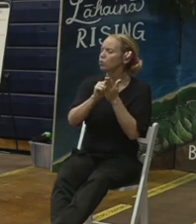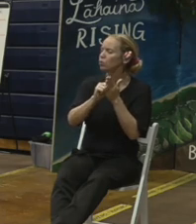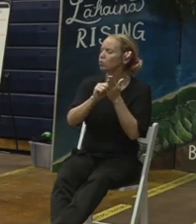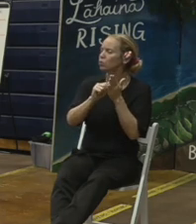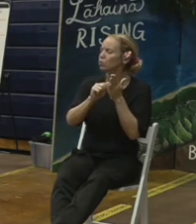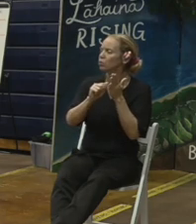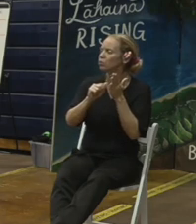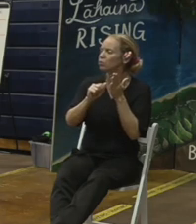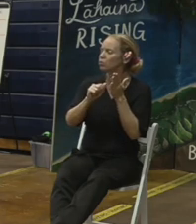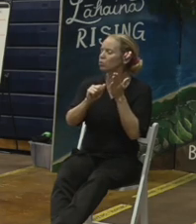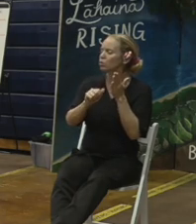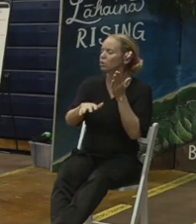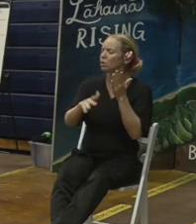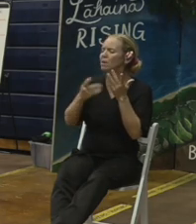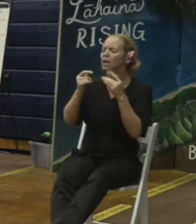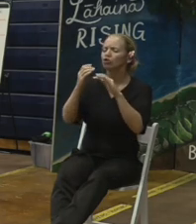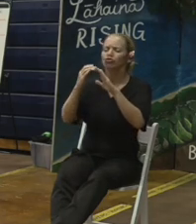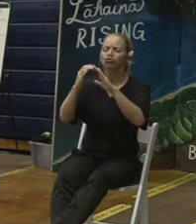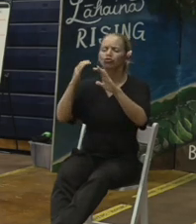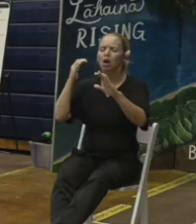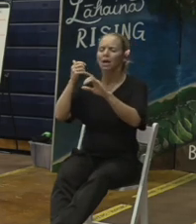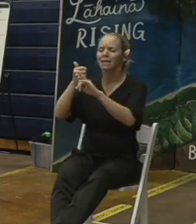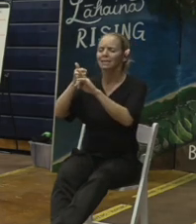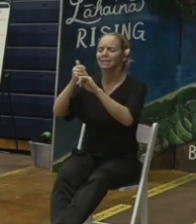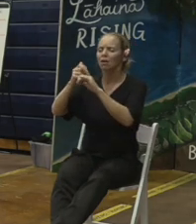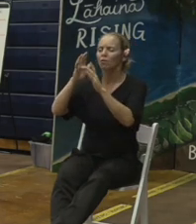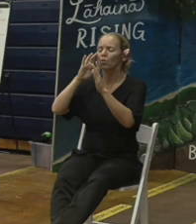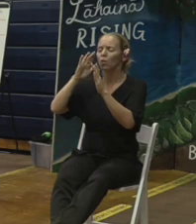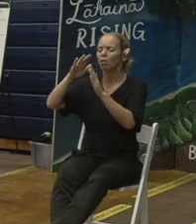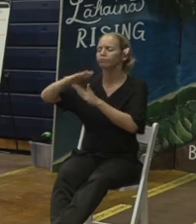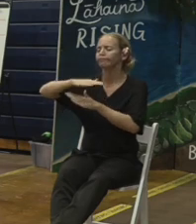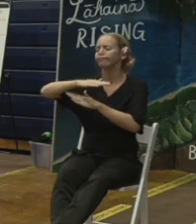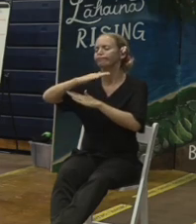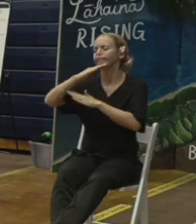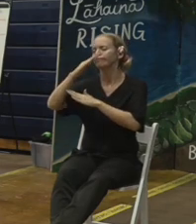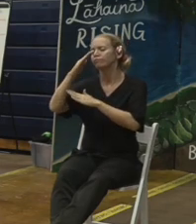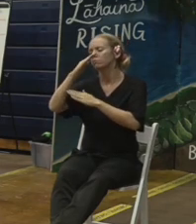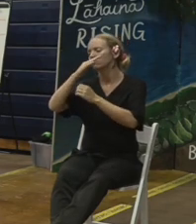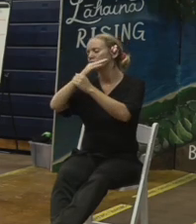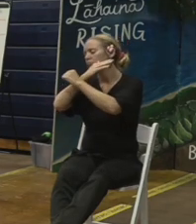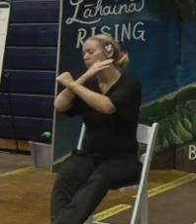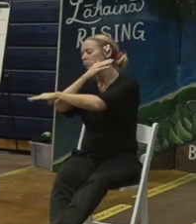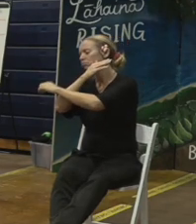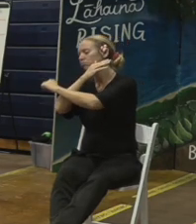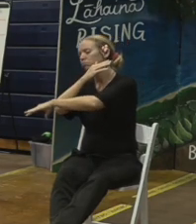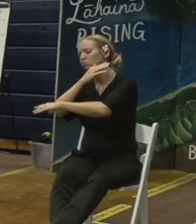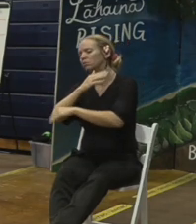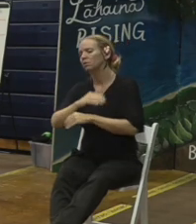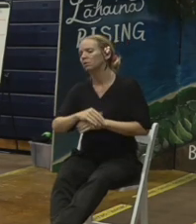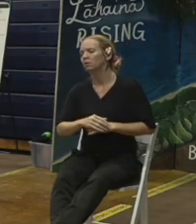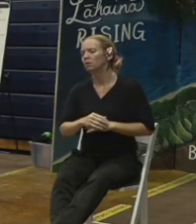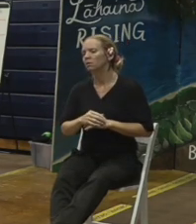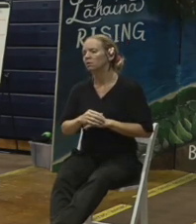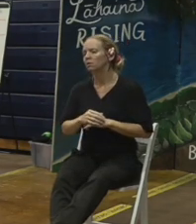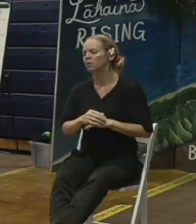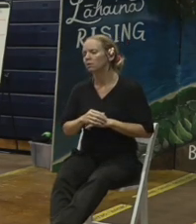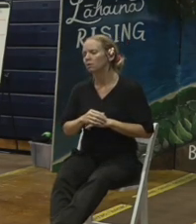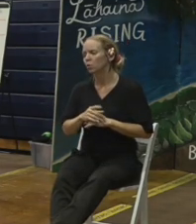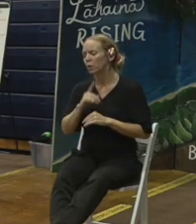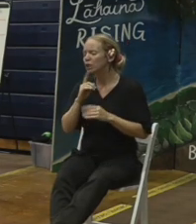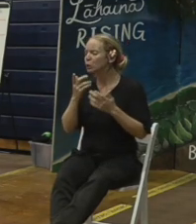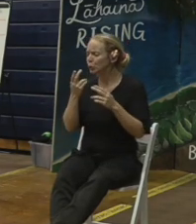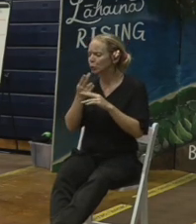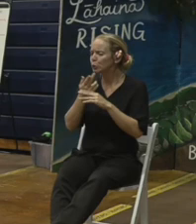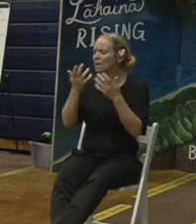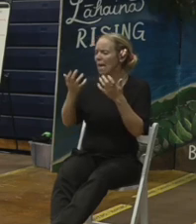dumped onto its site and heavy equipment will be used to move it around but the key point there